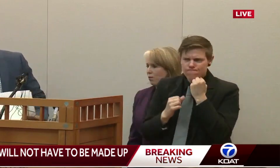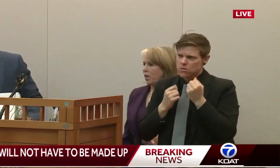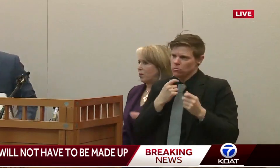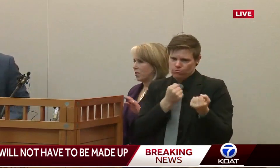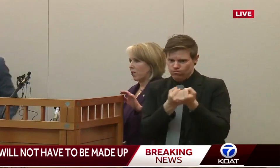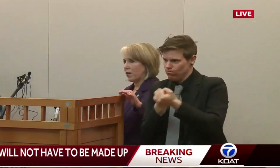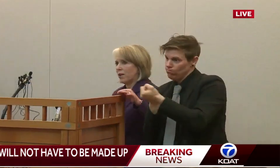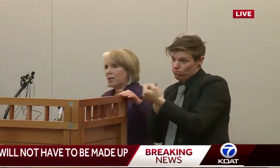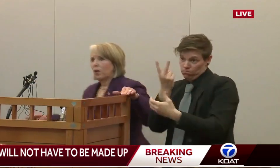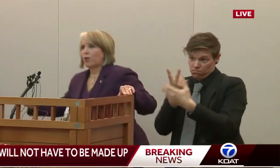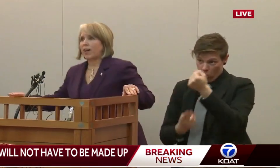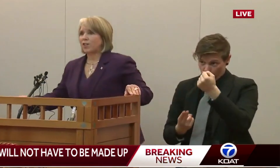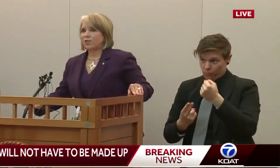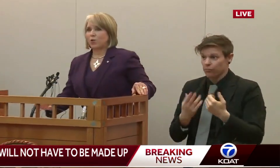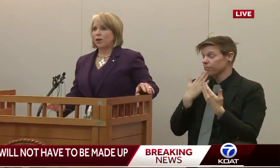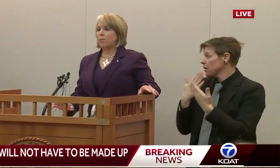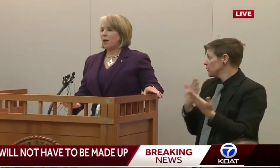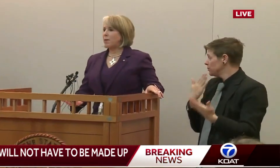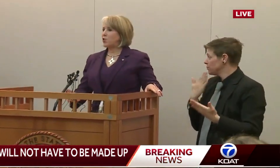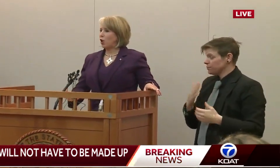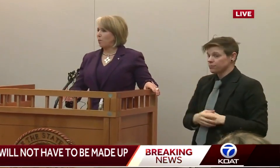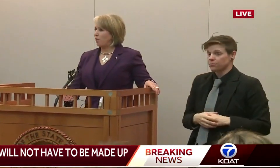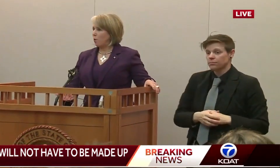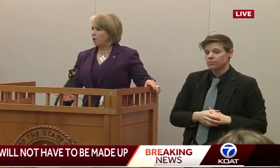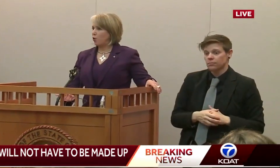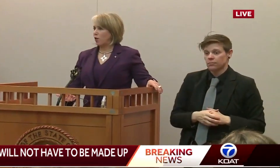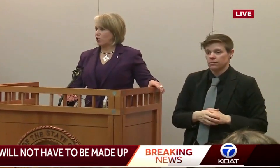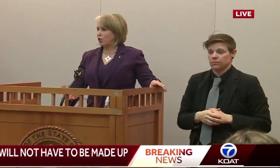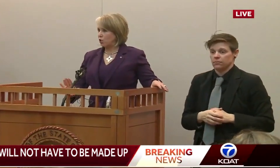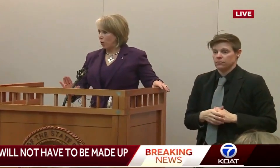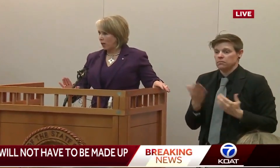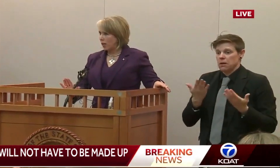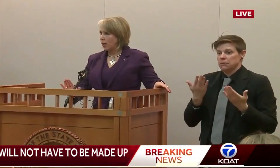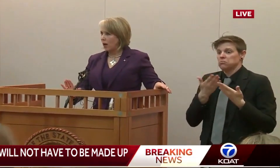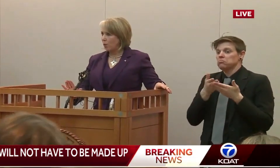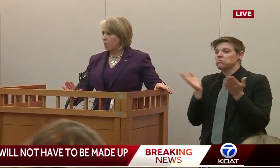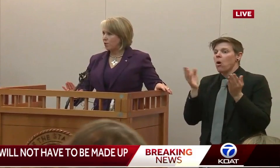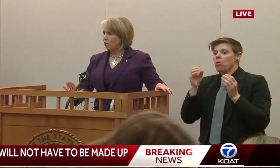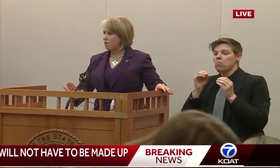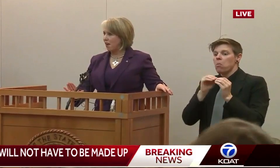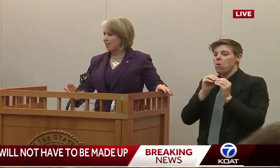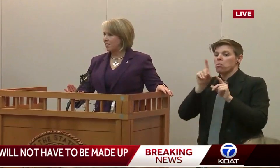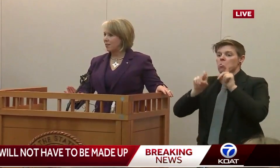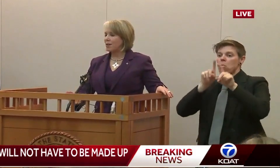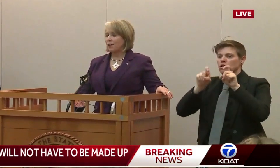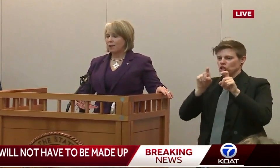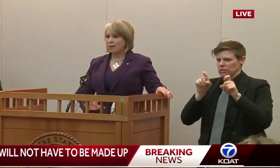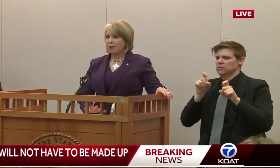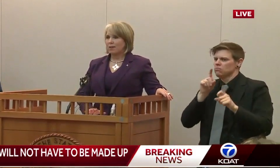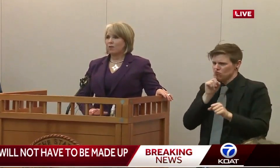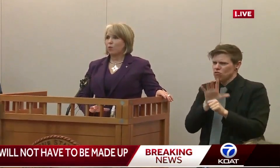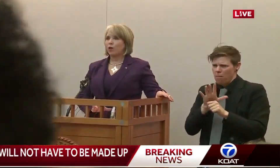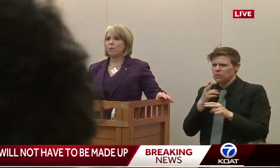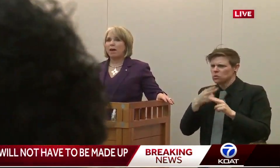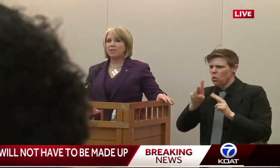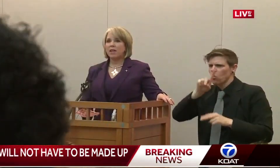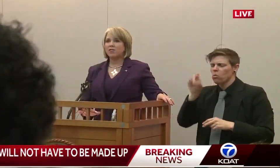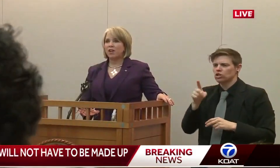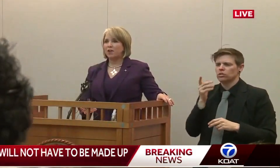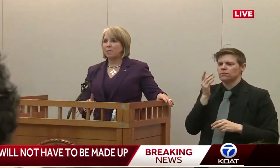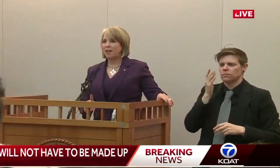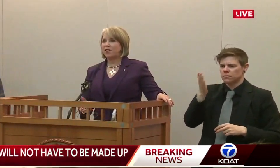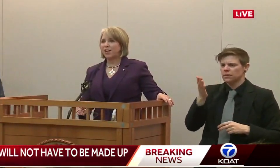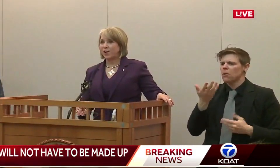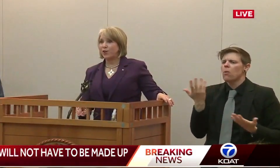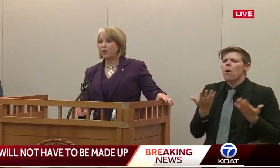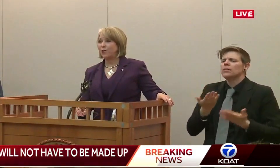Thank you, Secretary. All right. Should we maybe start before we do questions quickly? I promise I'll go fast. What are the best